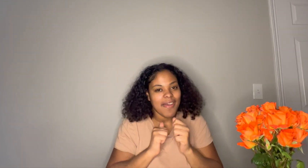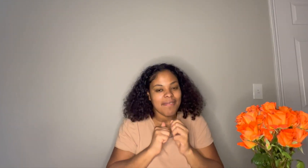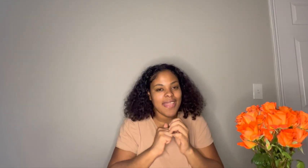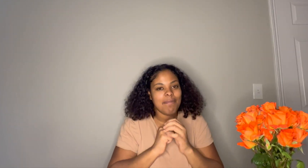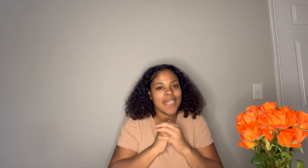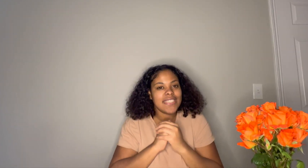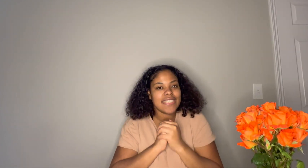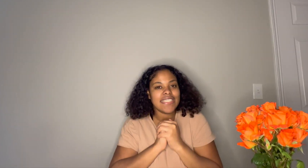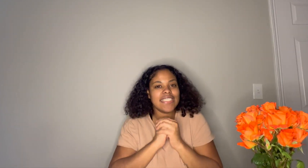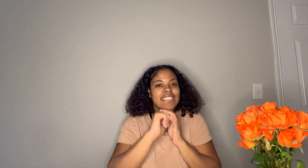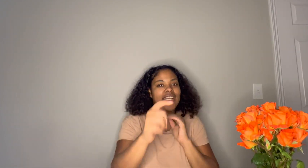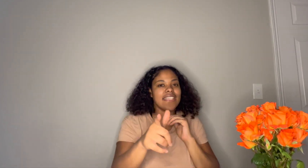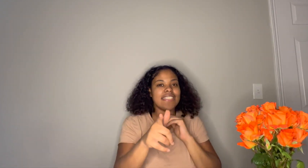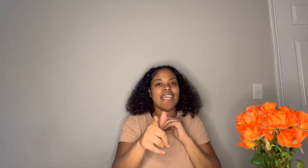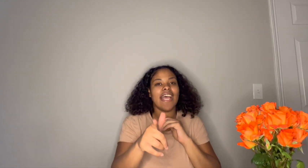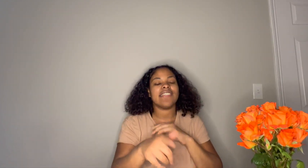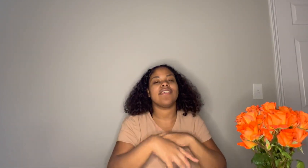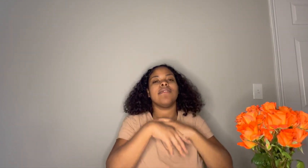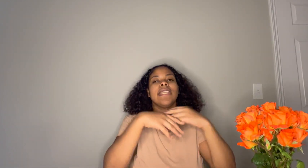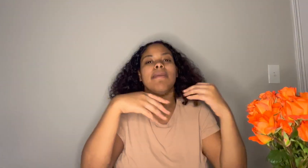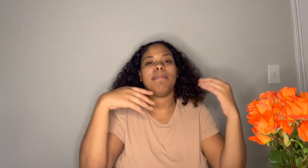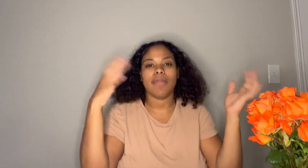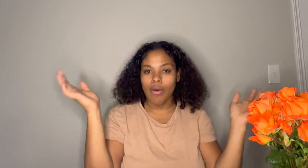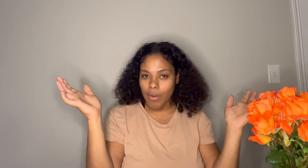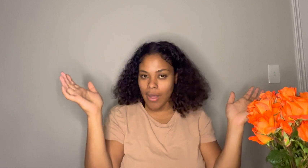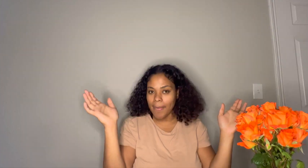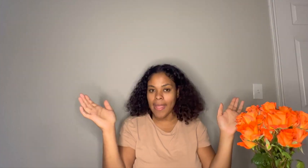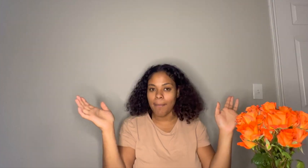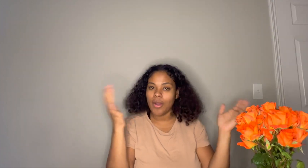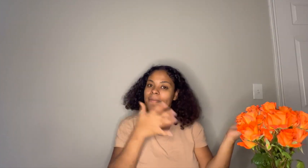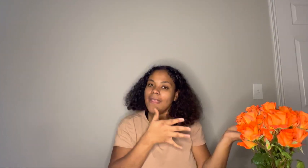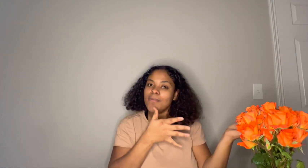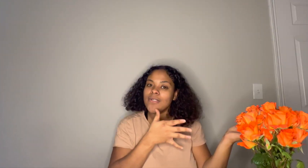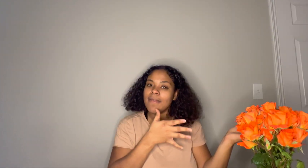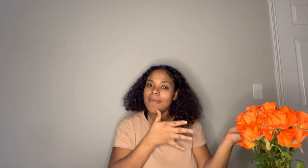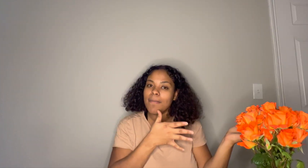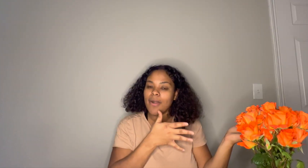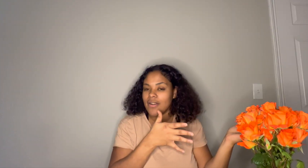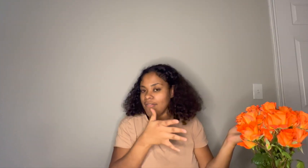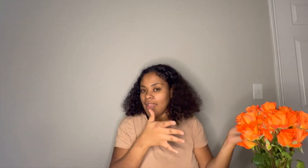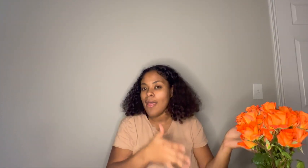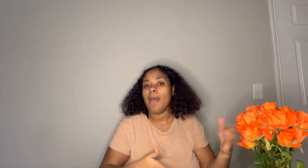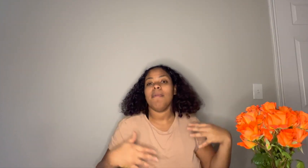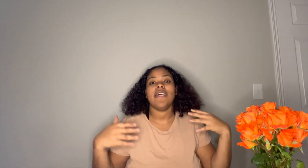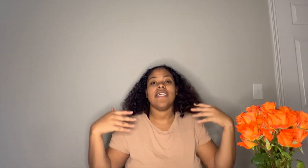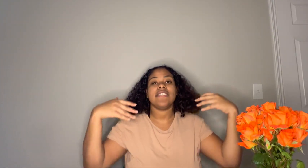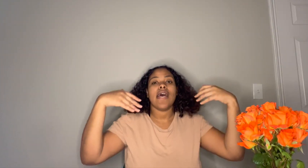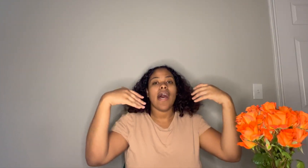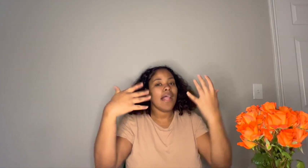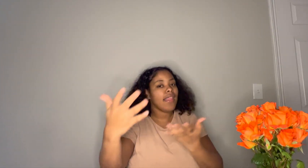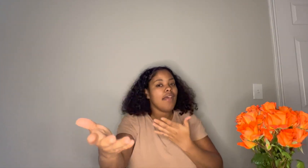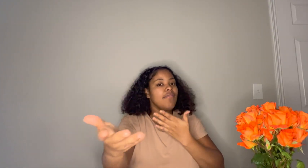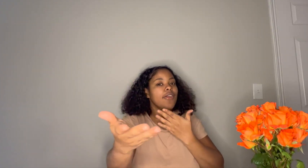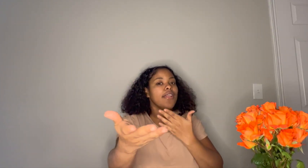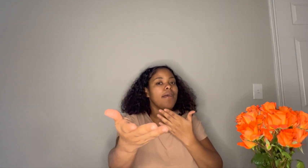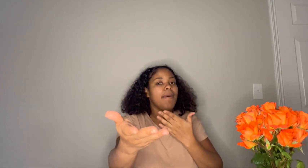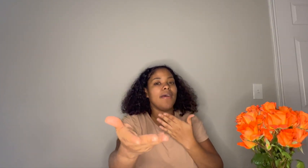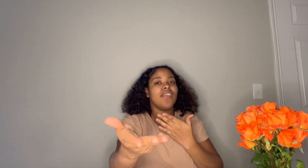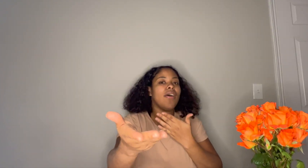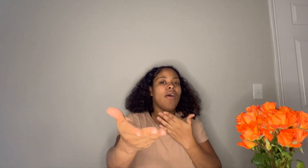me make sure to share this tag so we can blow up and more people can be a part of it because I love learning about y'all